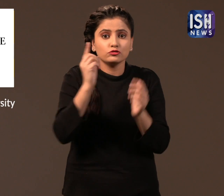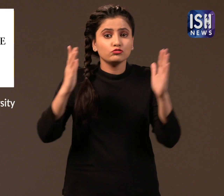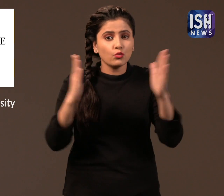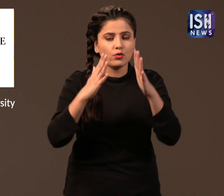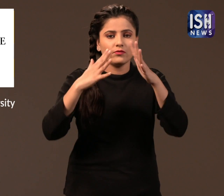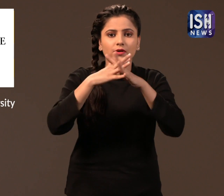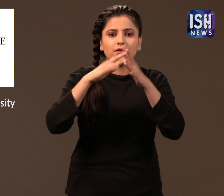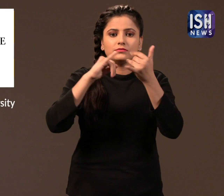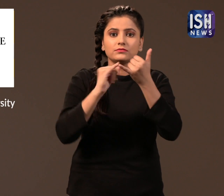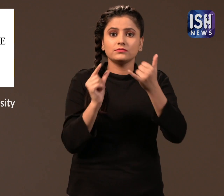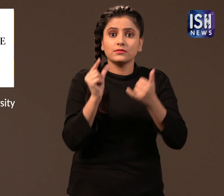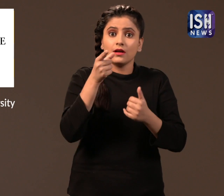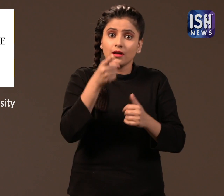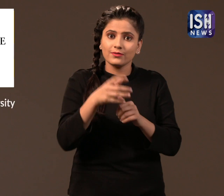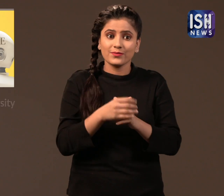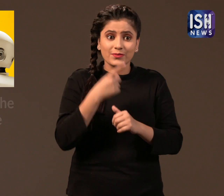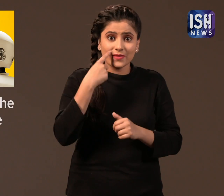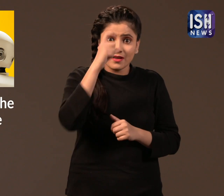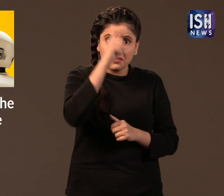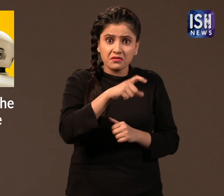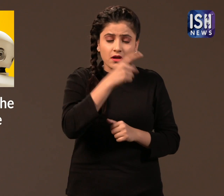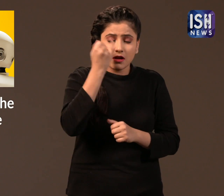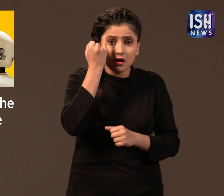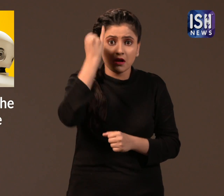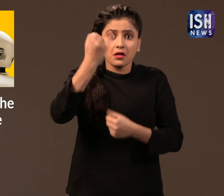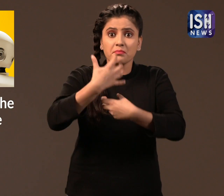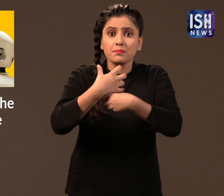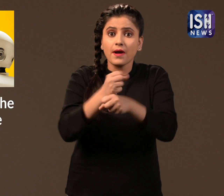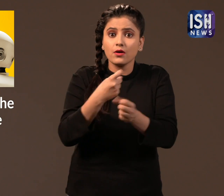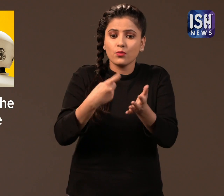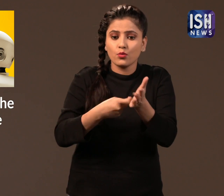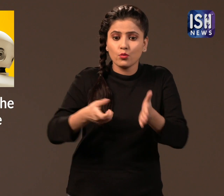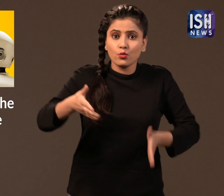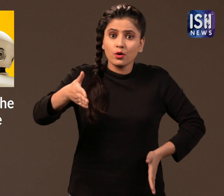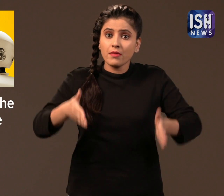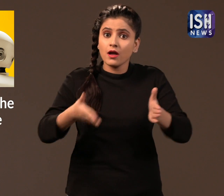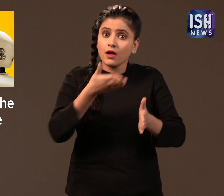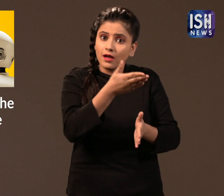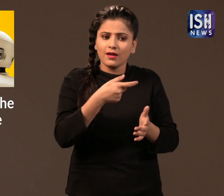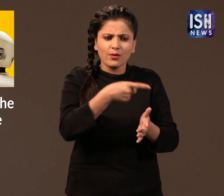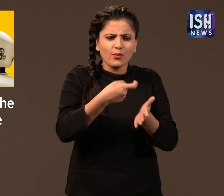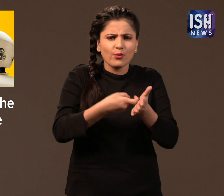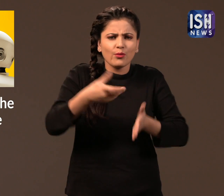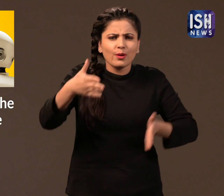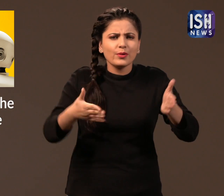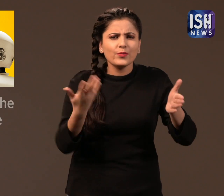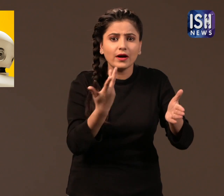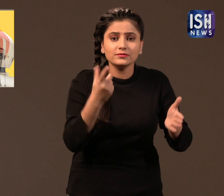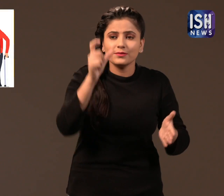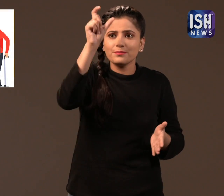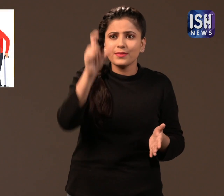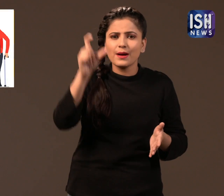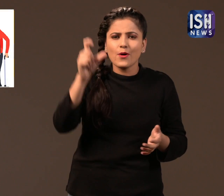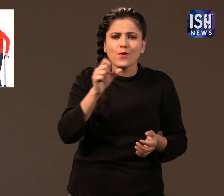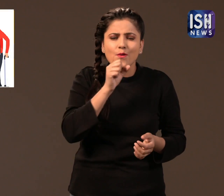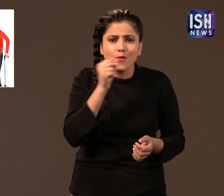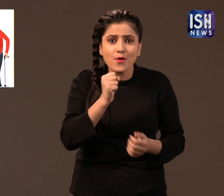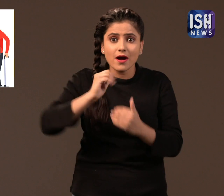University or WSU created a robot so that the